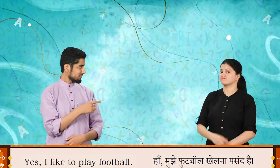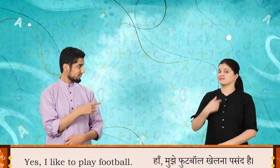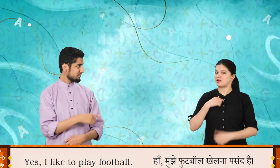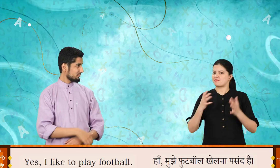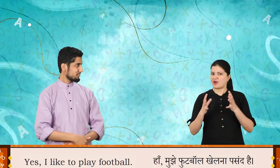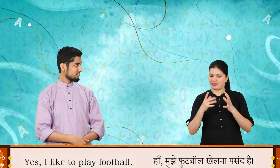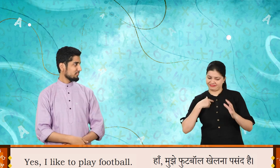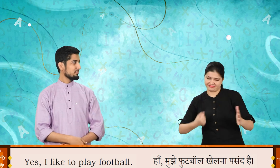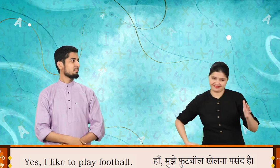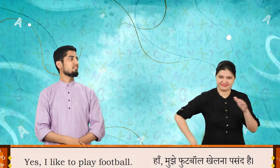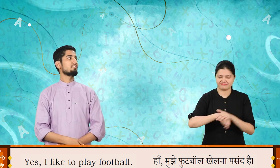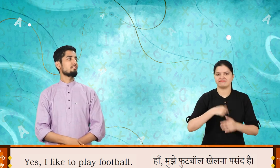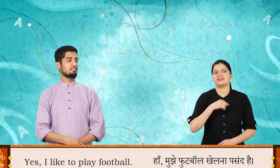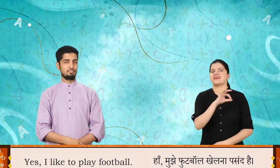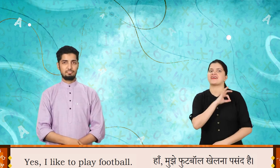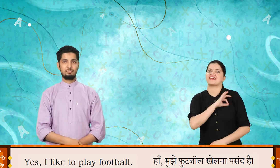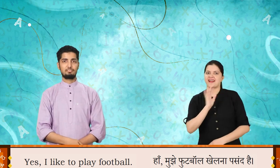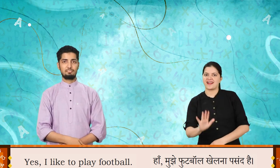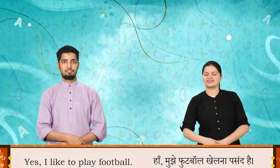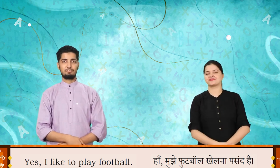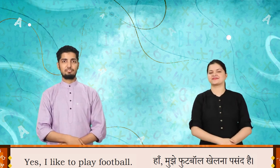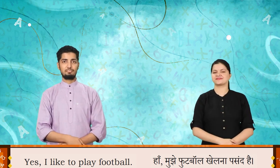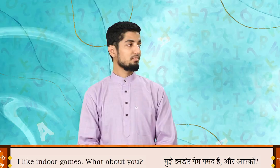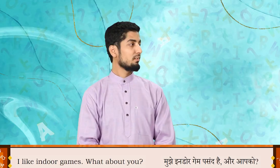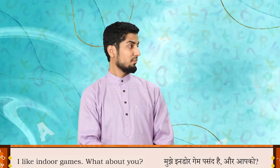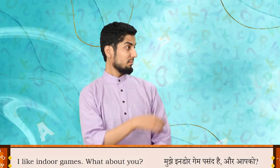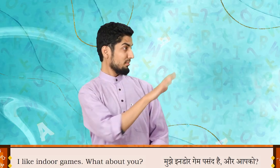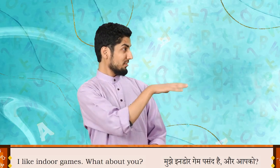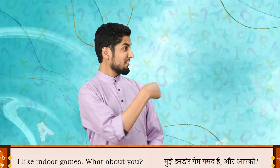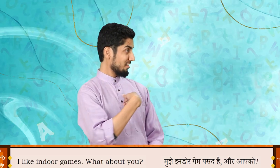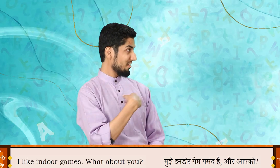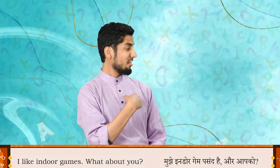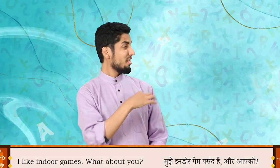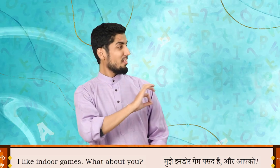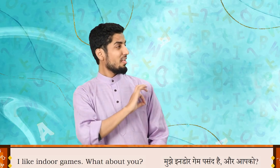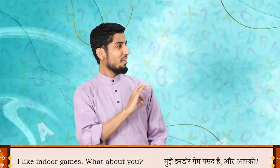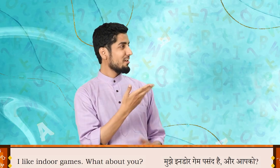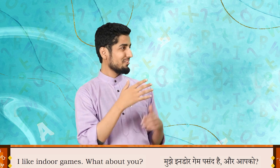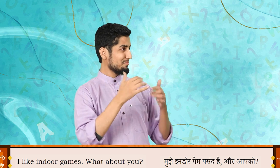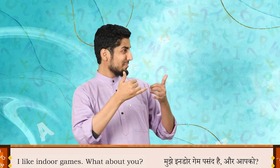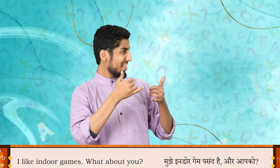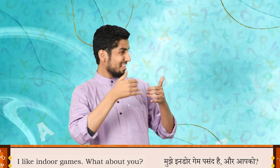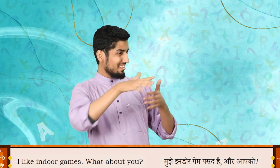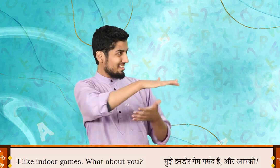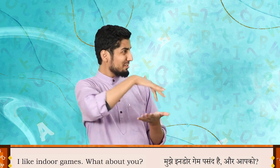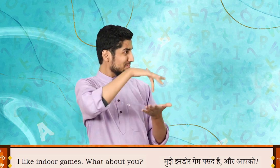Yes, I like to play football. I like indoor games. What about you?